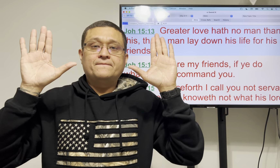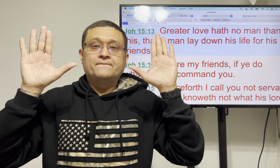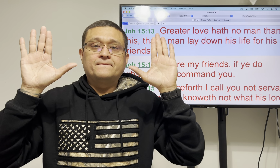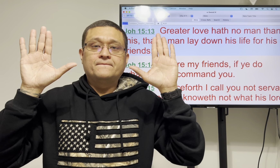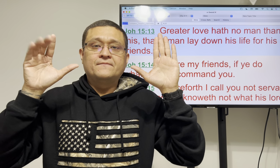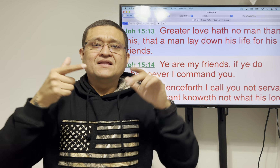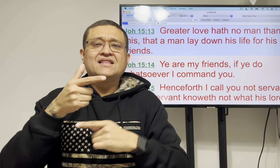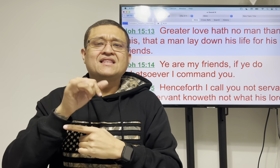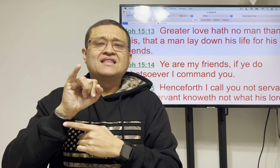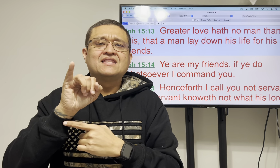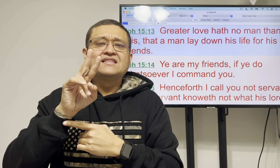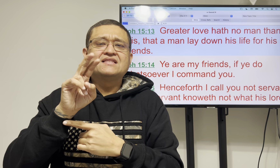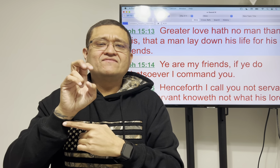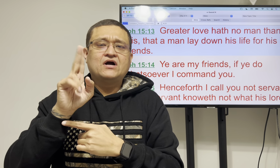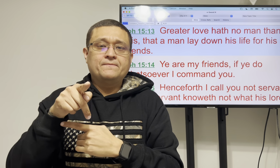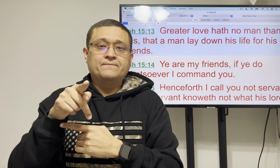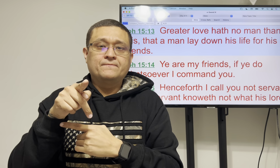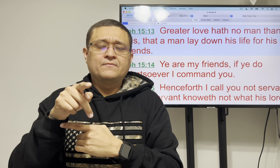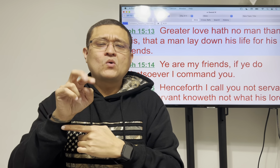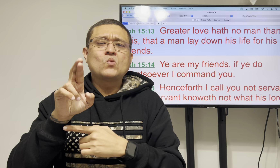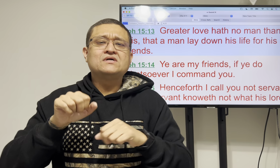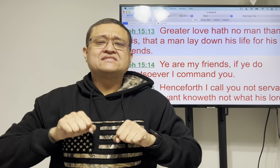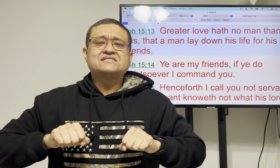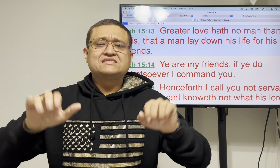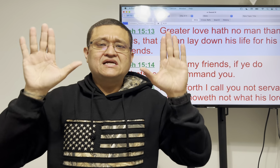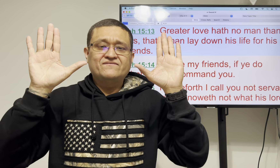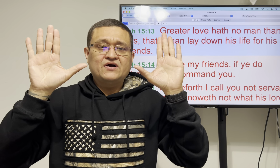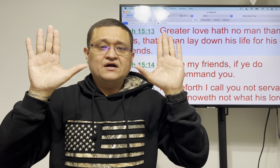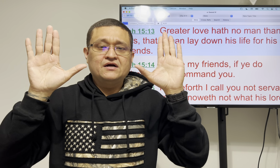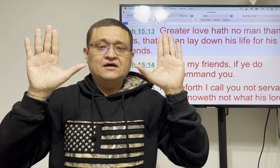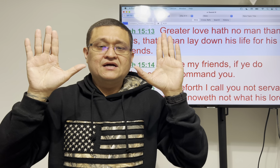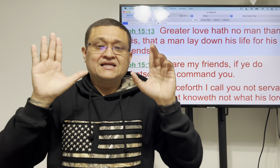laid out meaning to give up or sacrifice